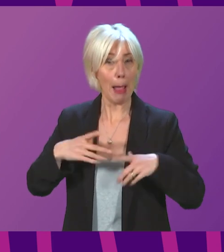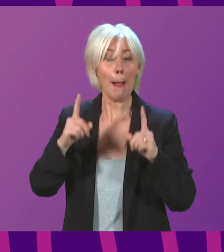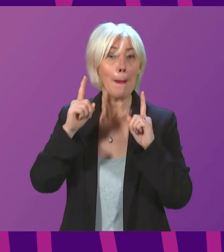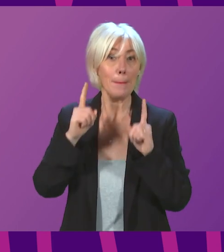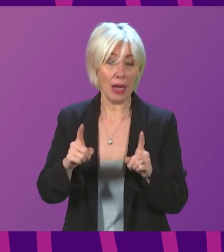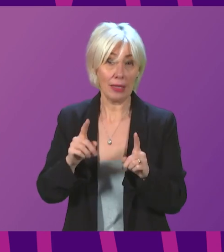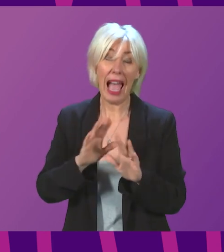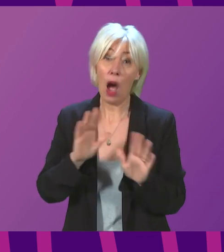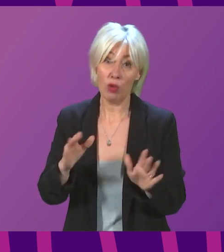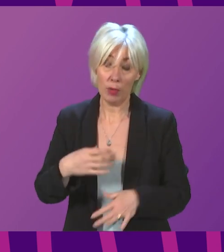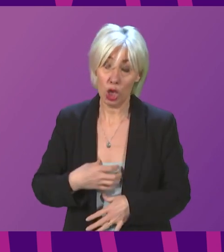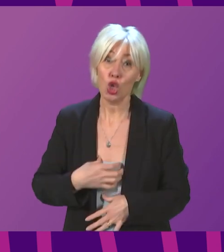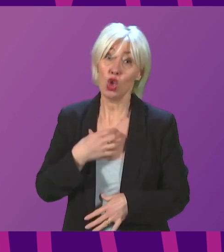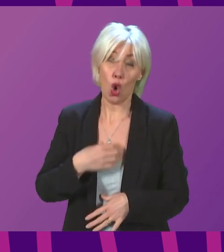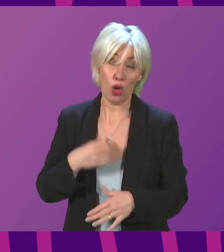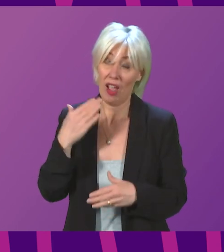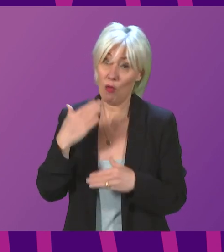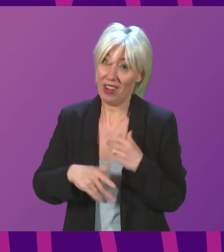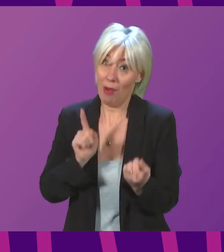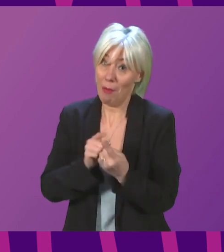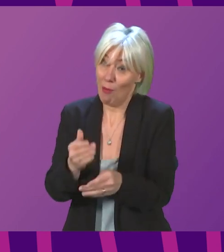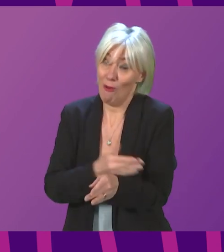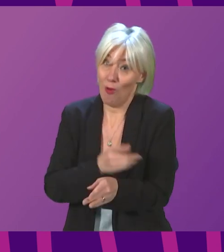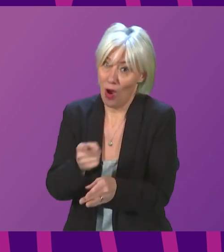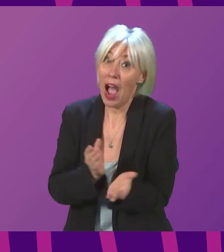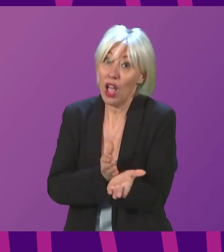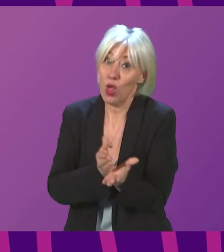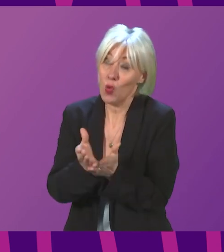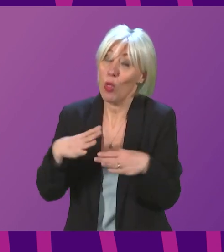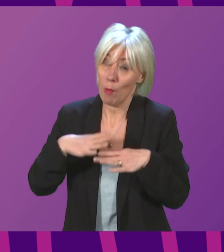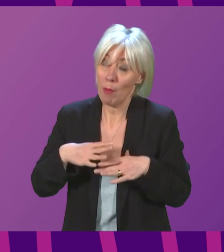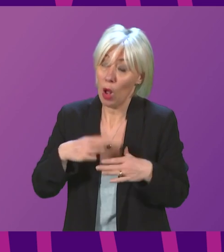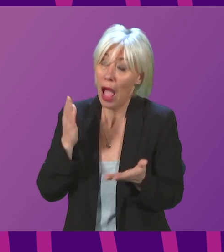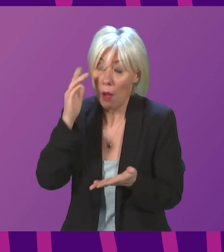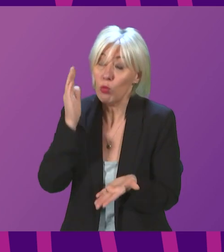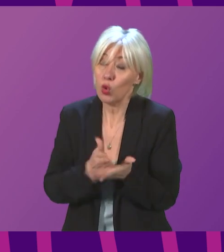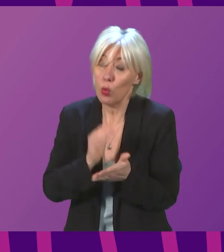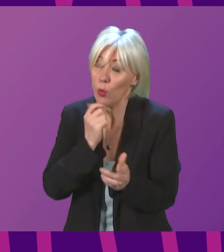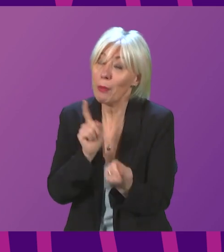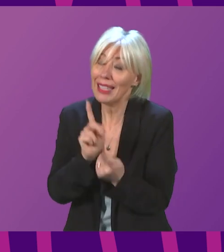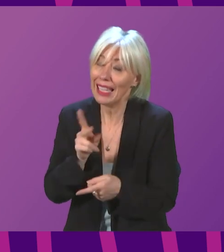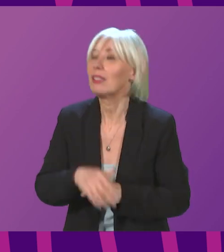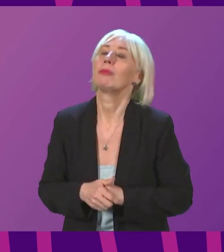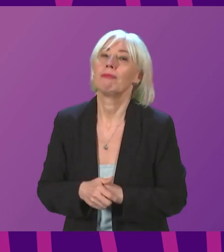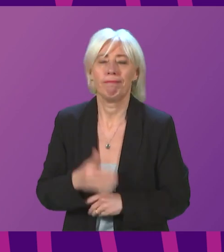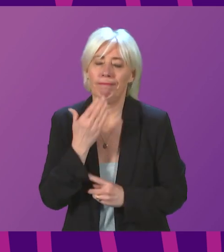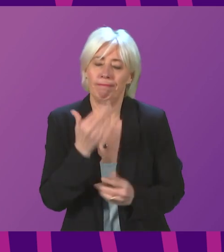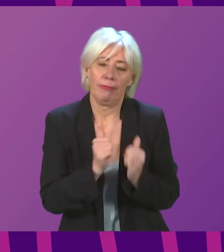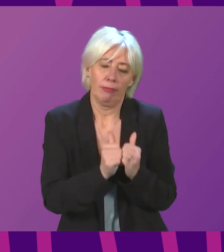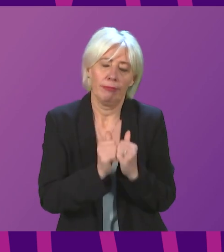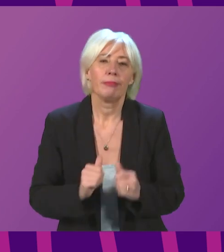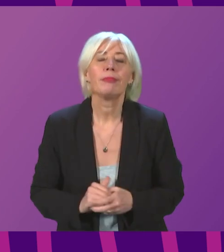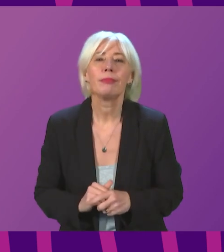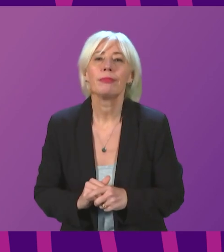be utterly astonished if Cabinet did not meet before that during the parliamentary recess. Alex Cole-Hamilton I am very grateful for that